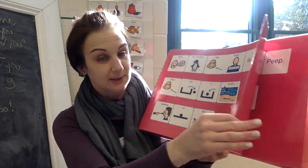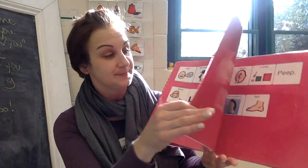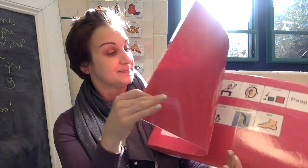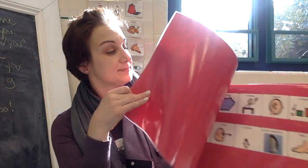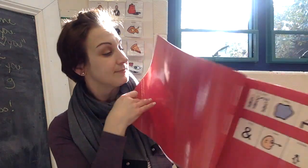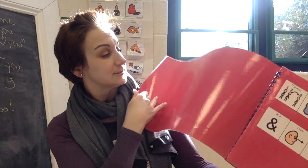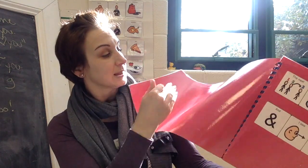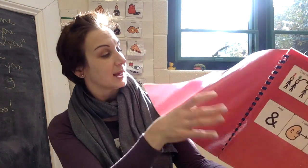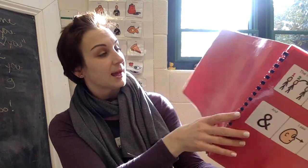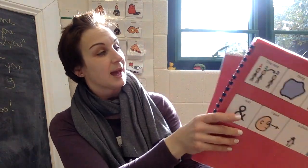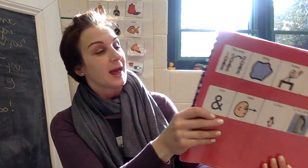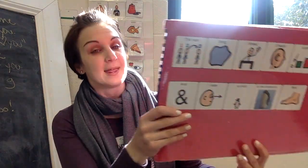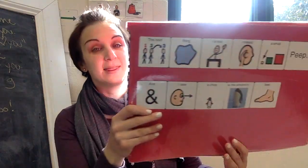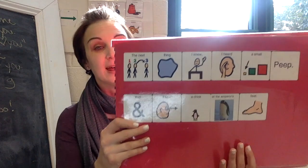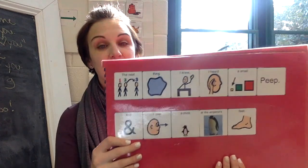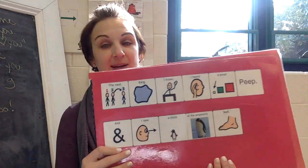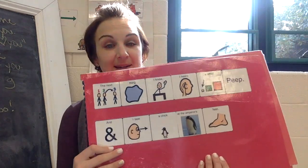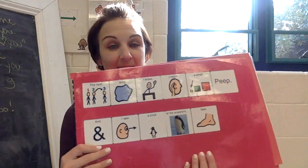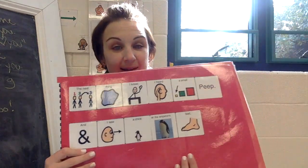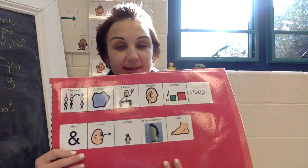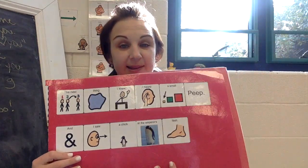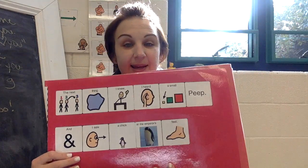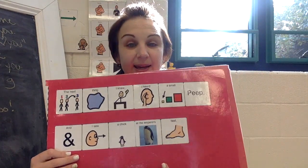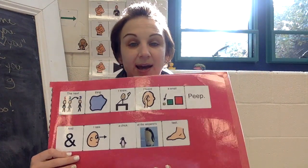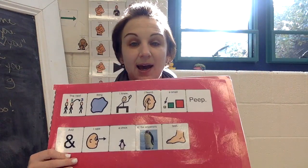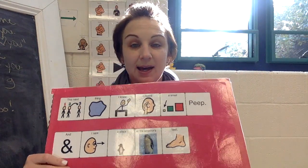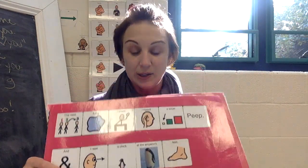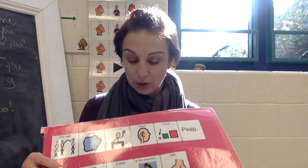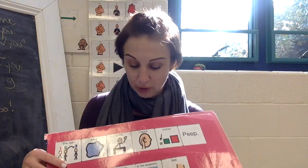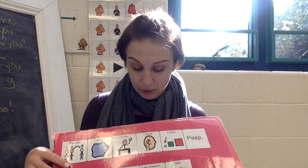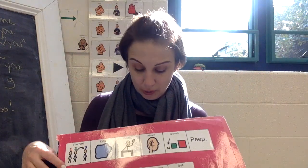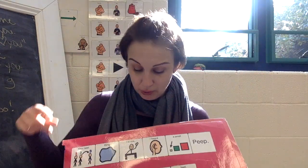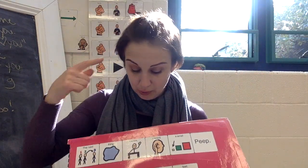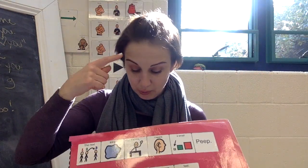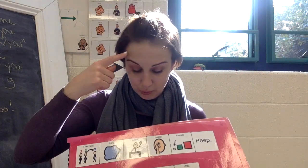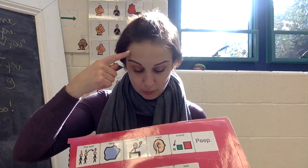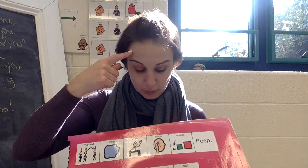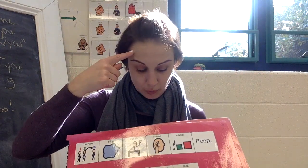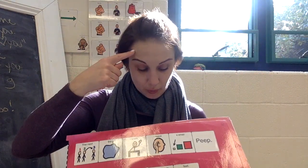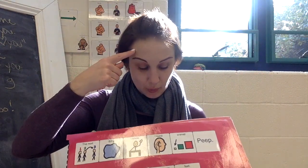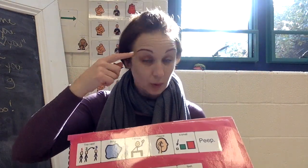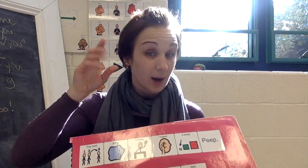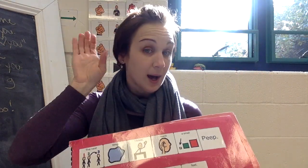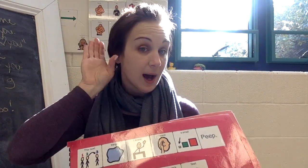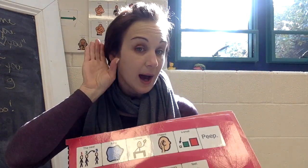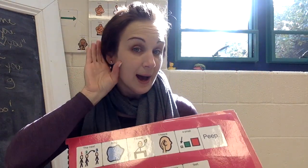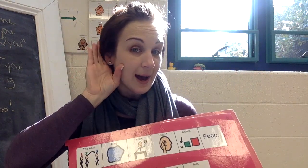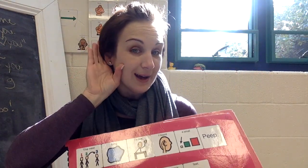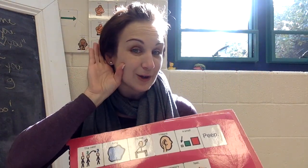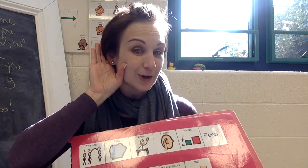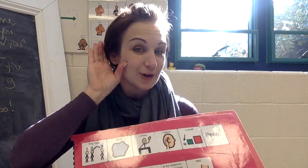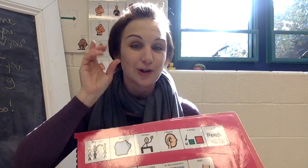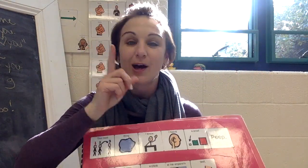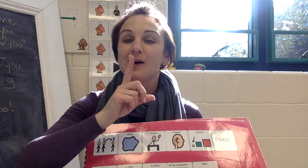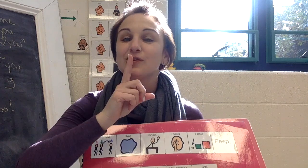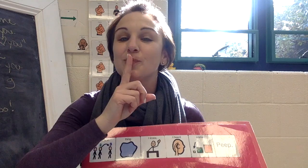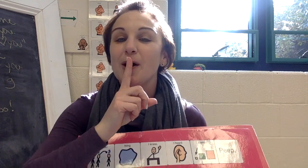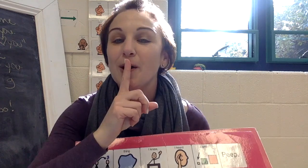The next thing I knew, I heard a small